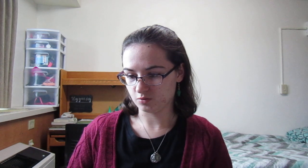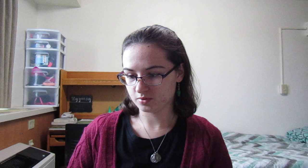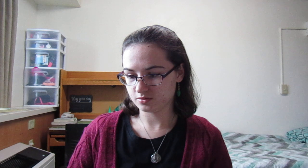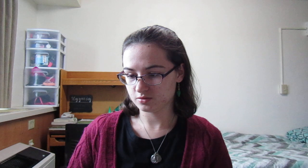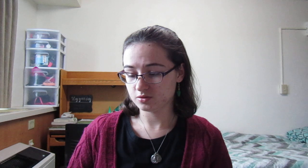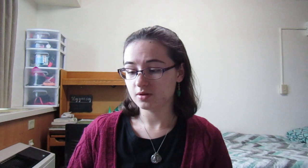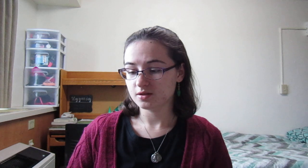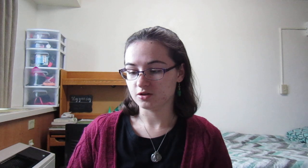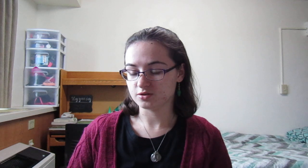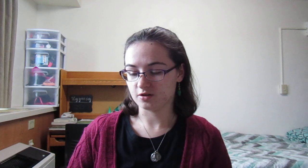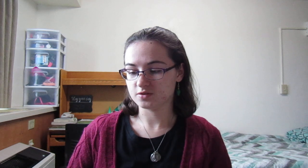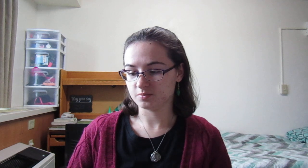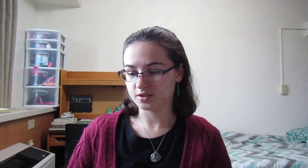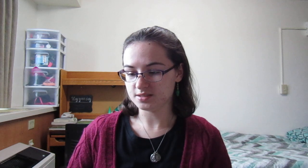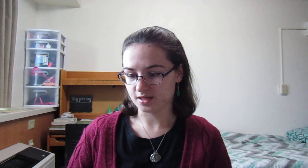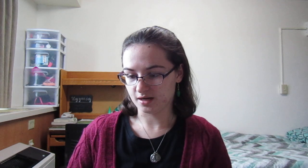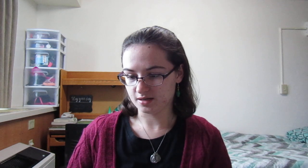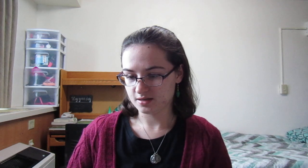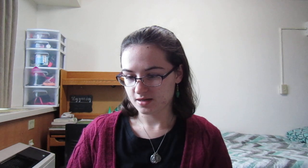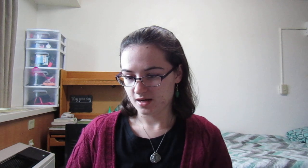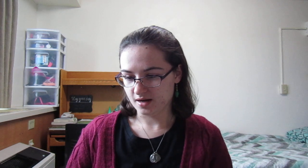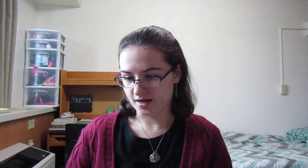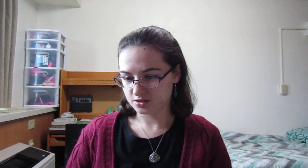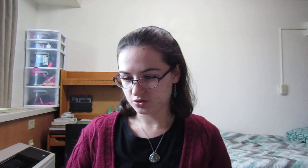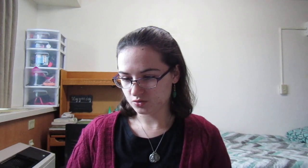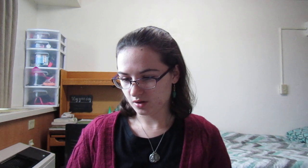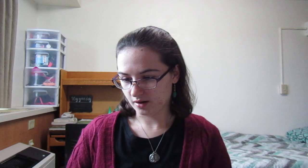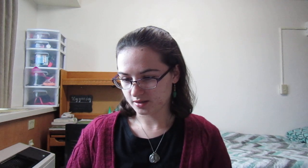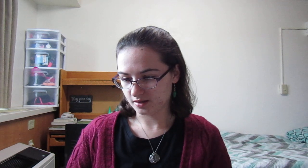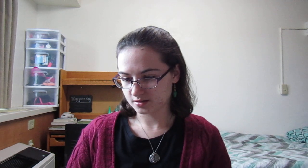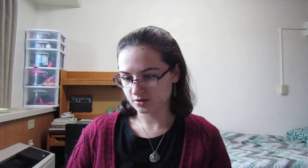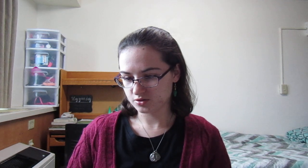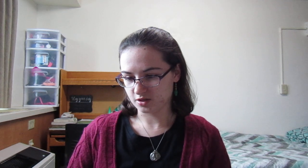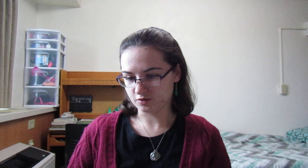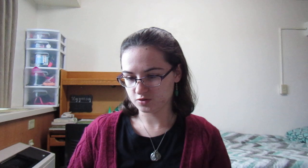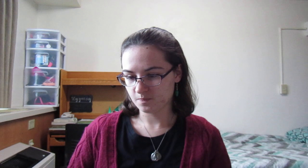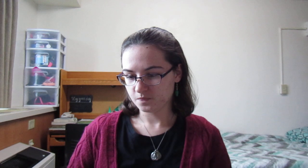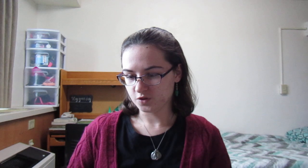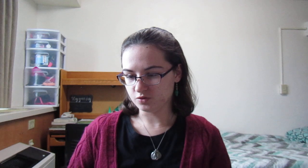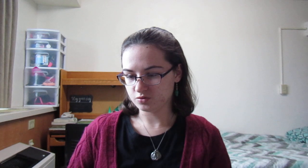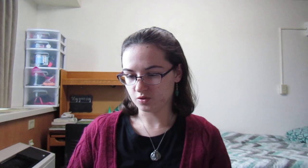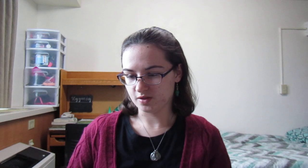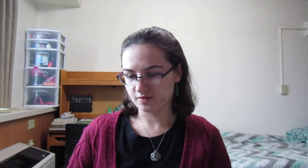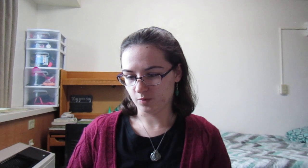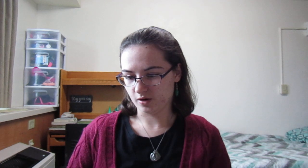please God, and as you are conducting yourselves, you do so even more.